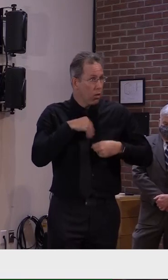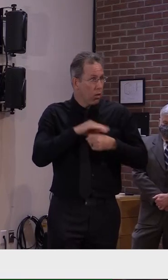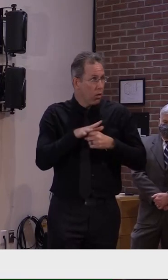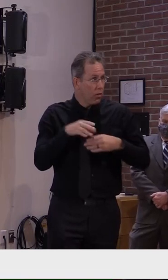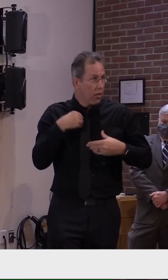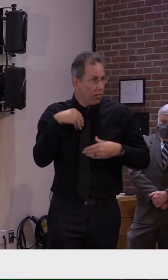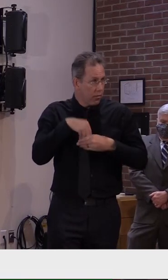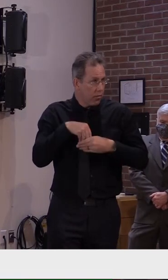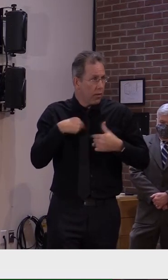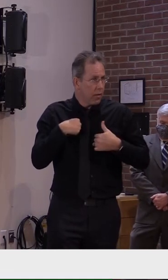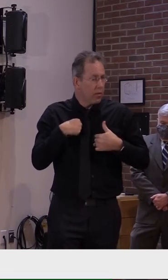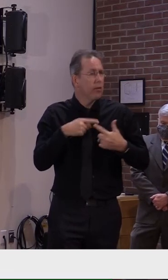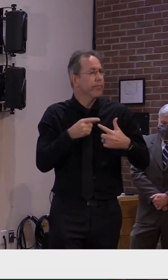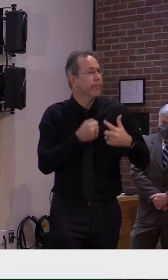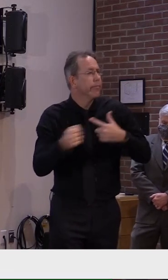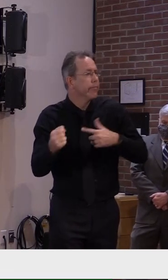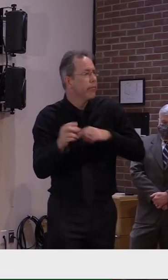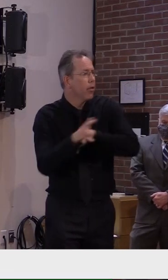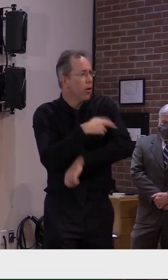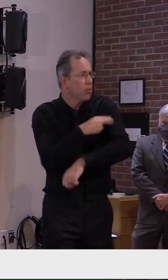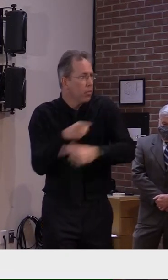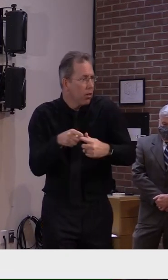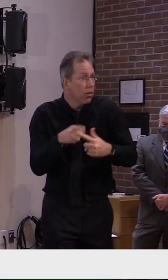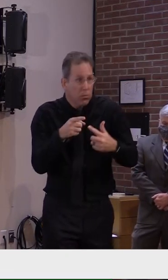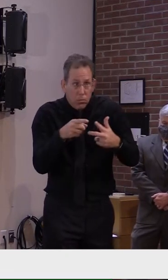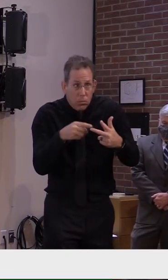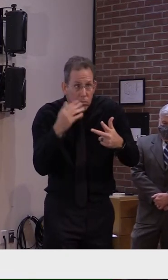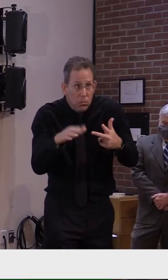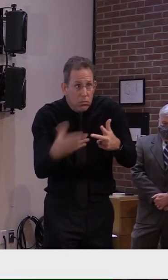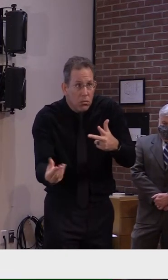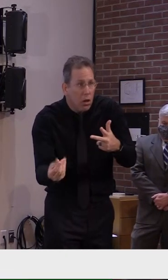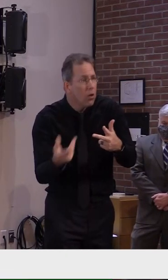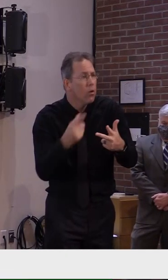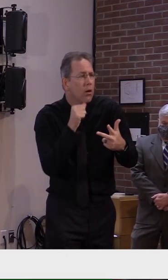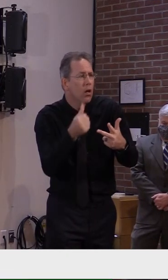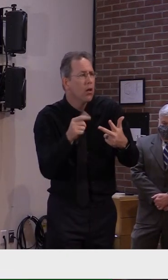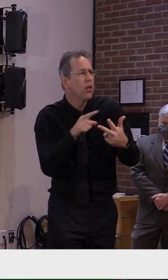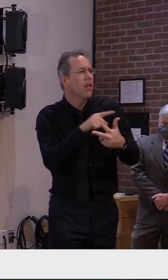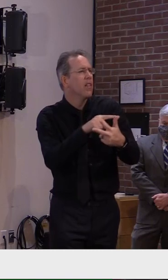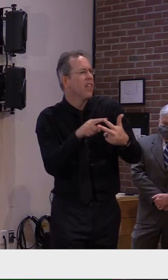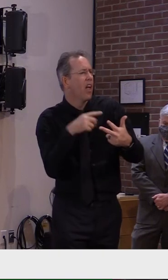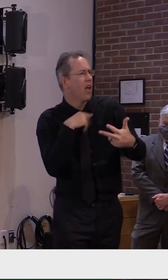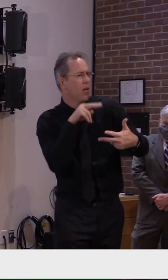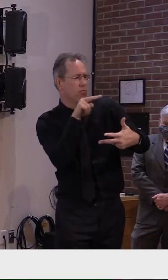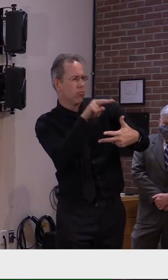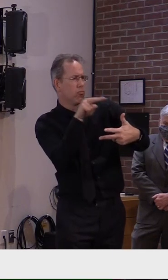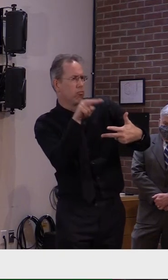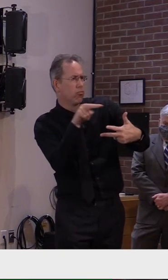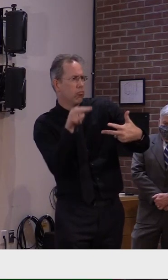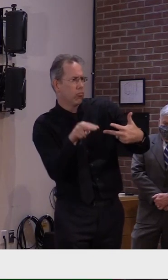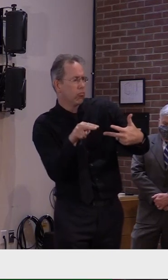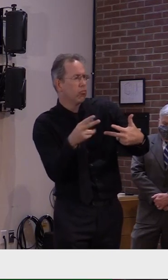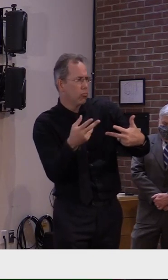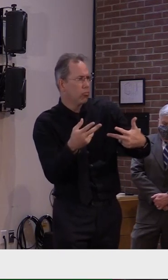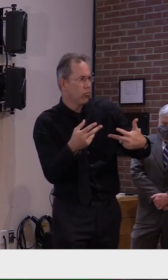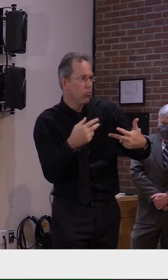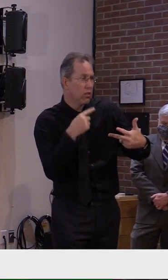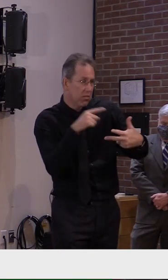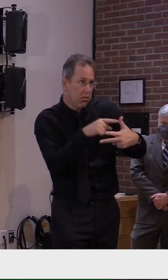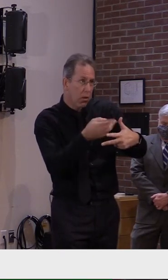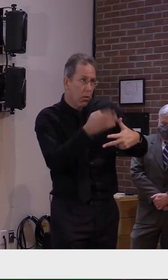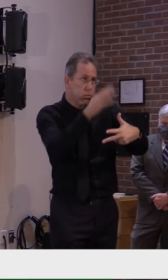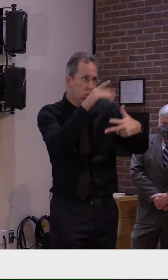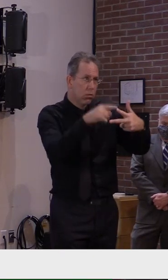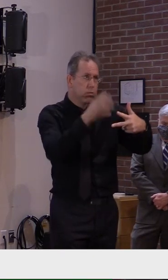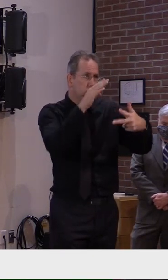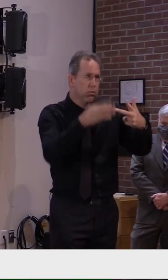Cases go up and you don't see the impact on them as much. And then when the cases start to come down, the impact on those may actually persist